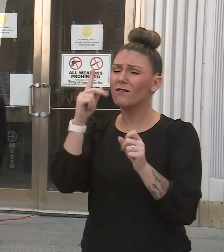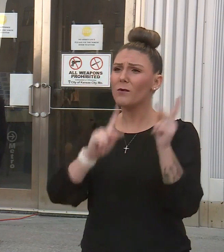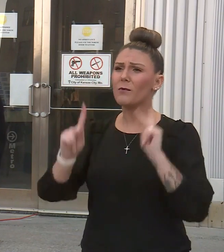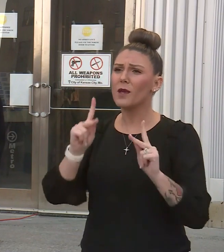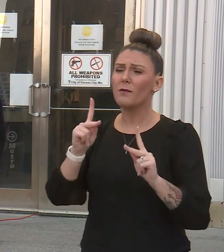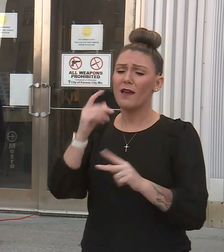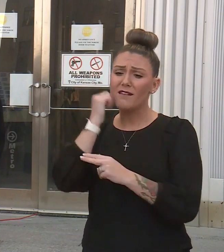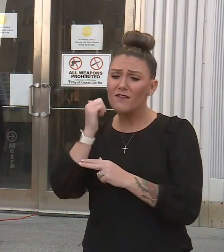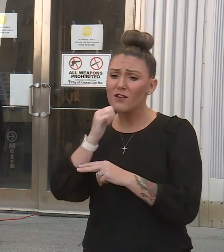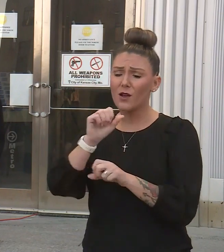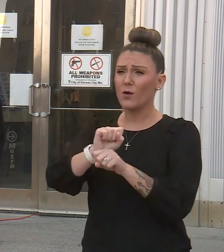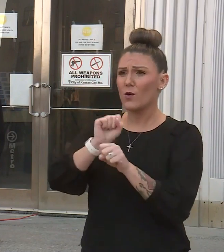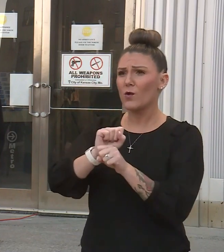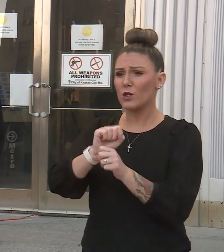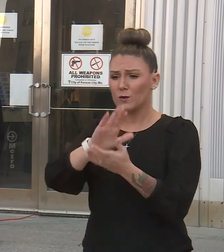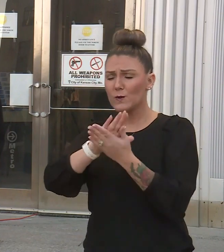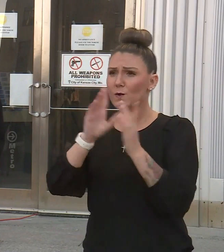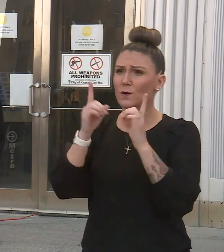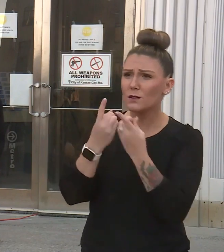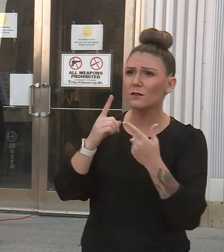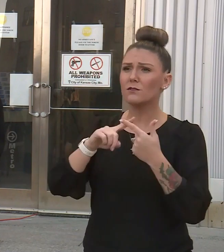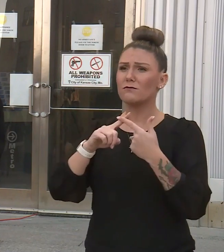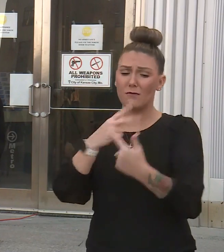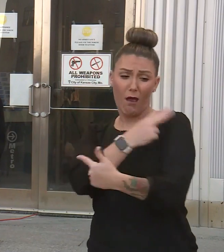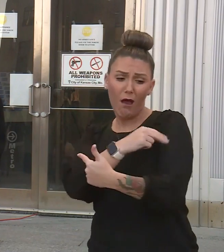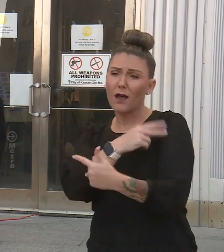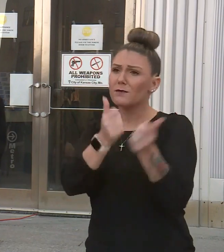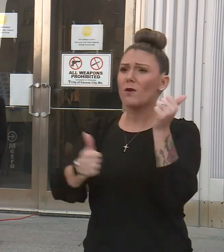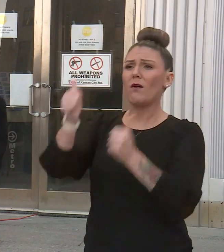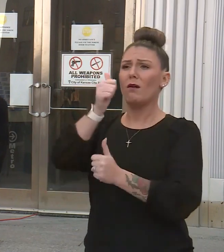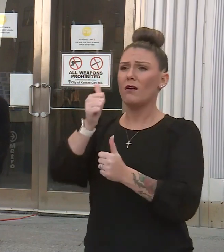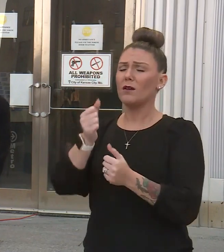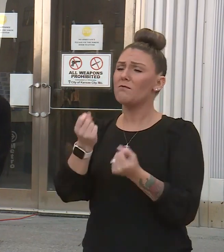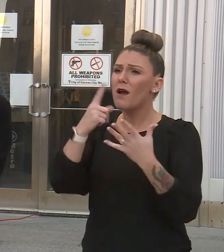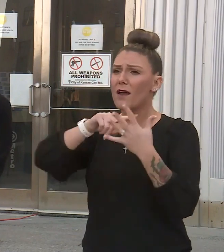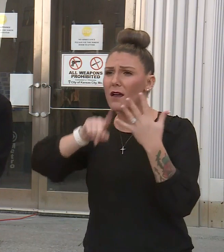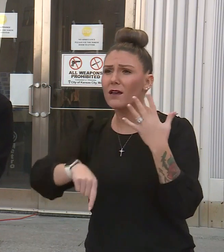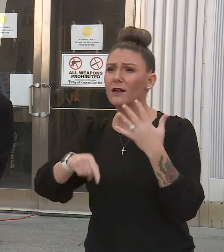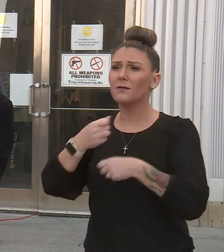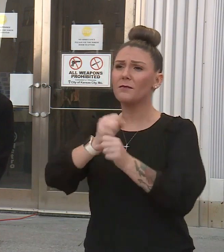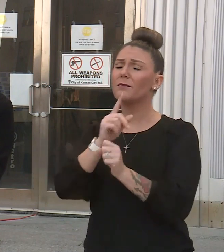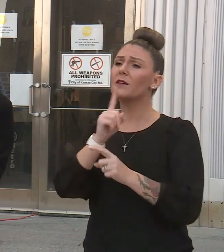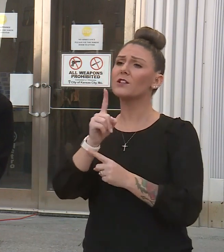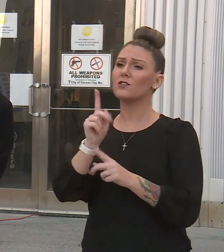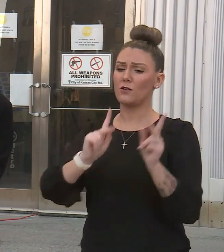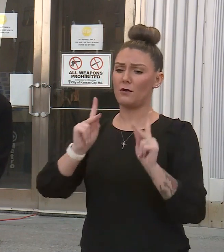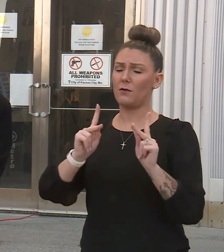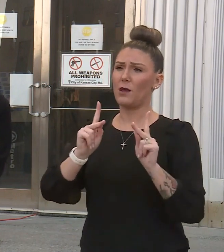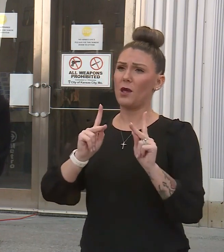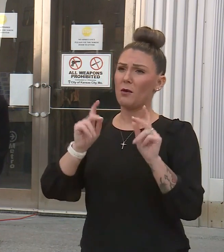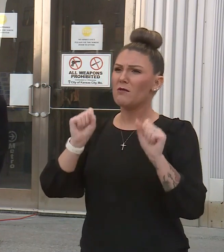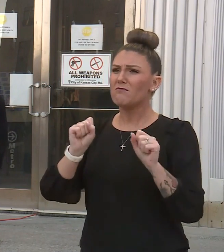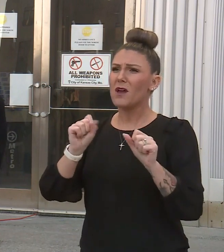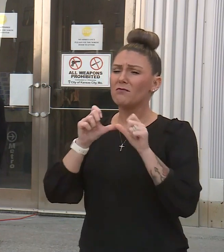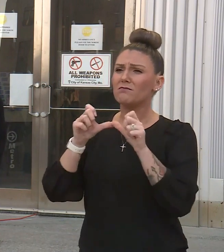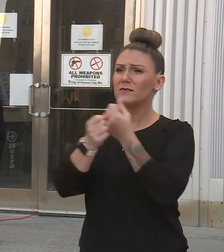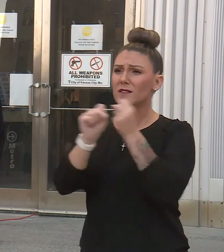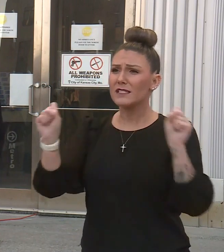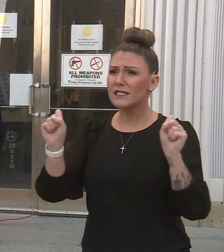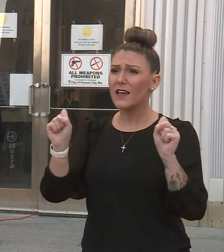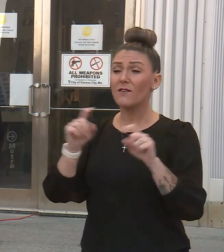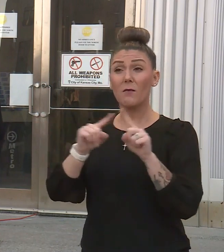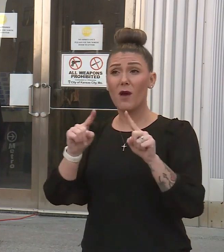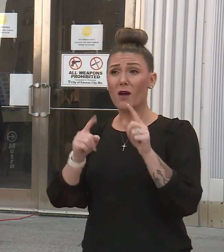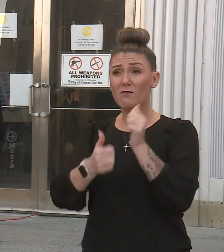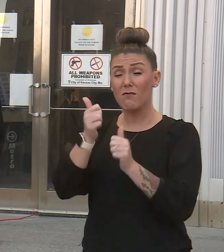working with our school districts, we're working with our hospital leadership, we're working with so many to make sure that folks can be safe long term. But importantly, it relies on